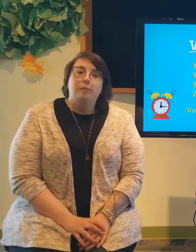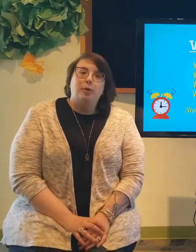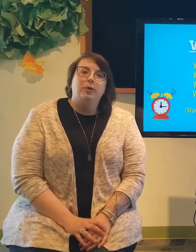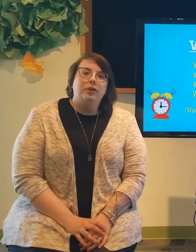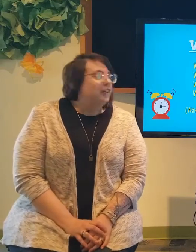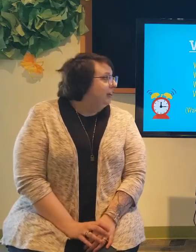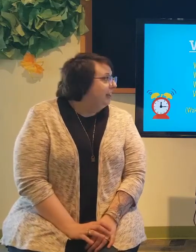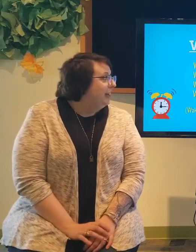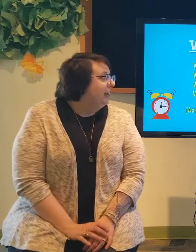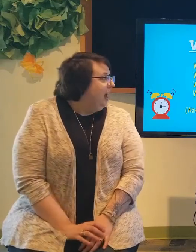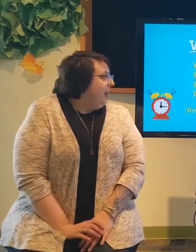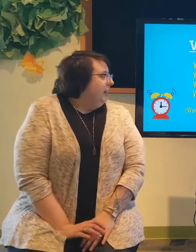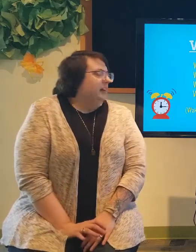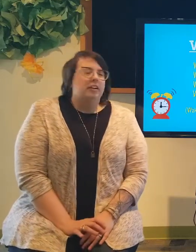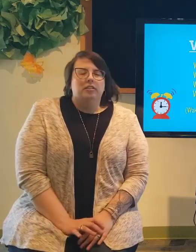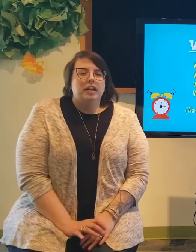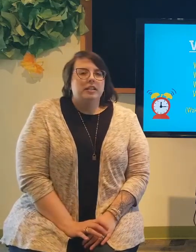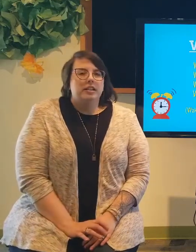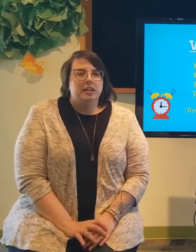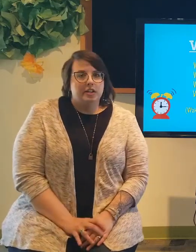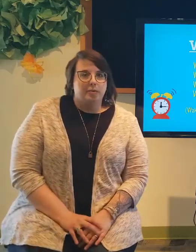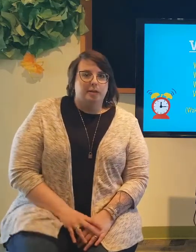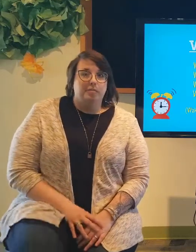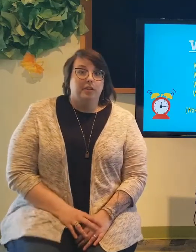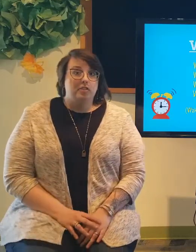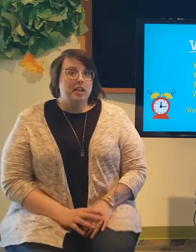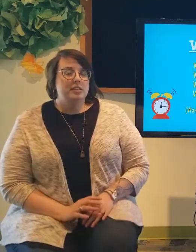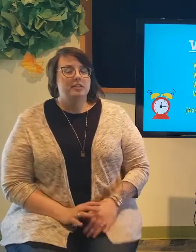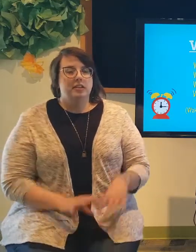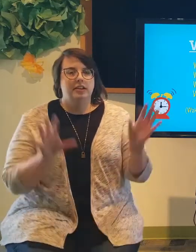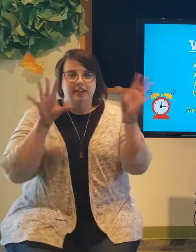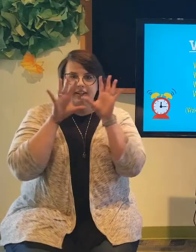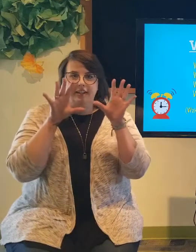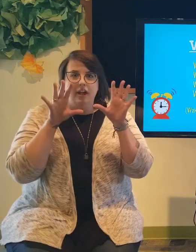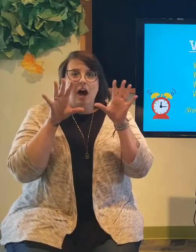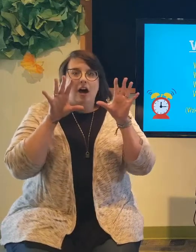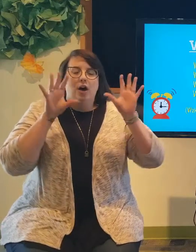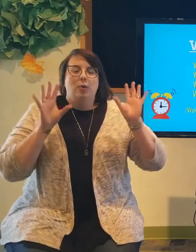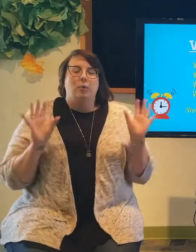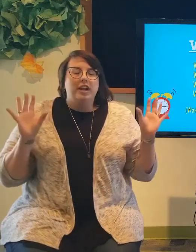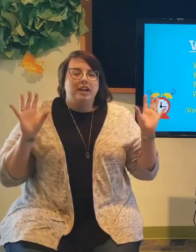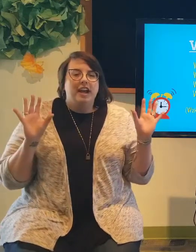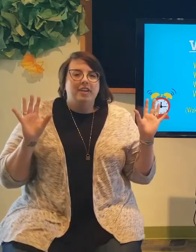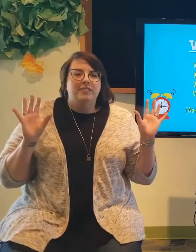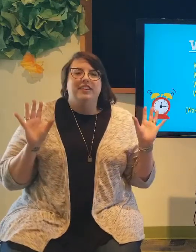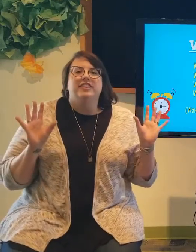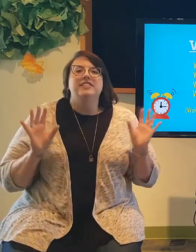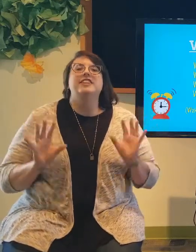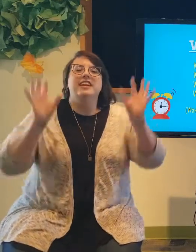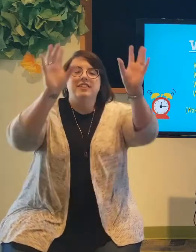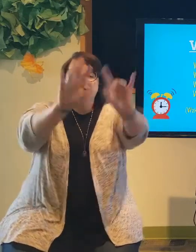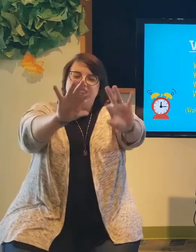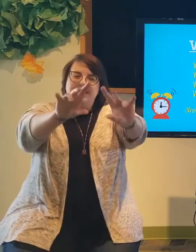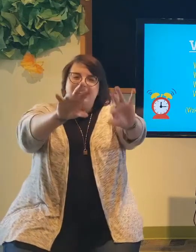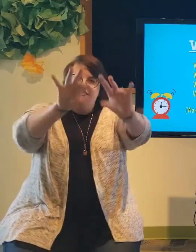morning. Alright, can you wake up your fingers next? Wake up fingers and wiggle,